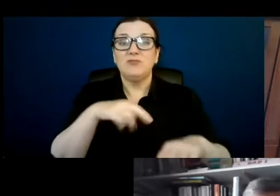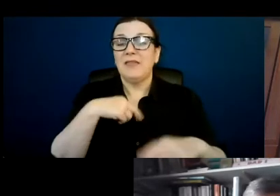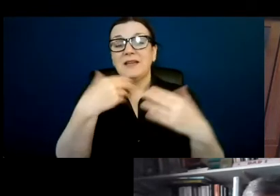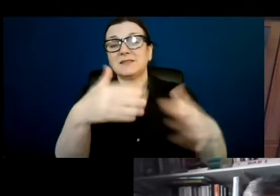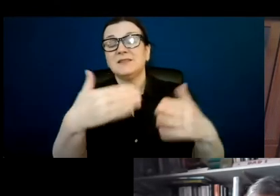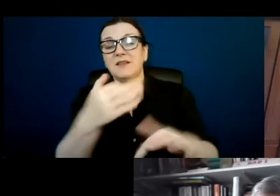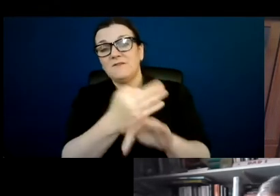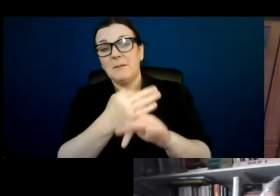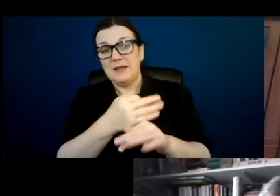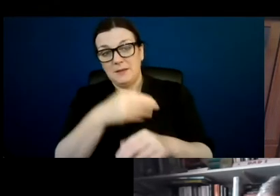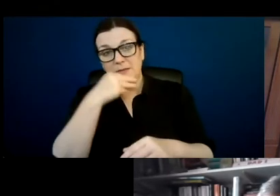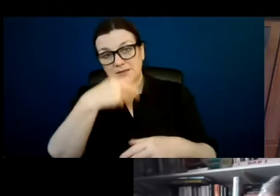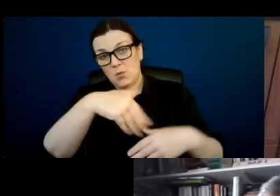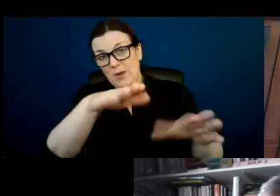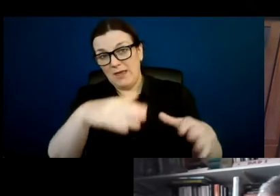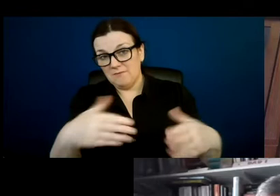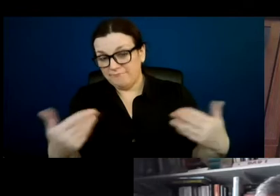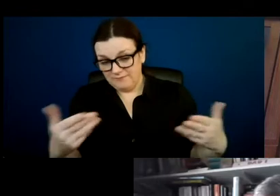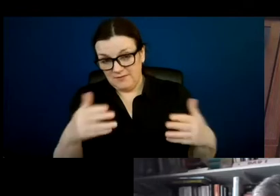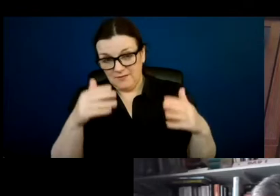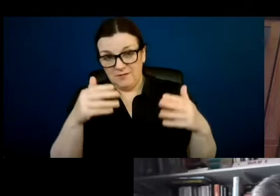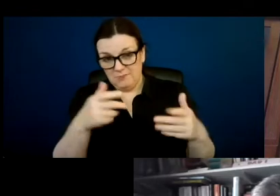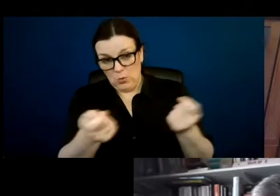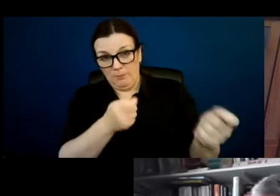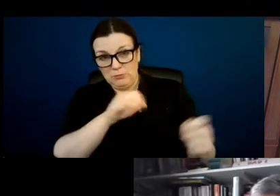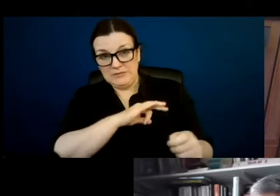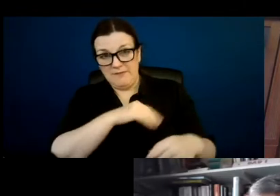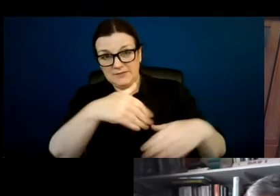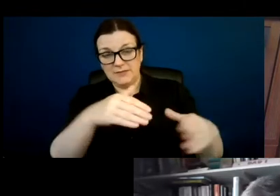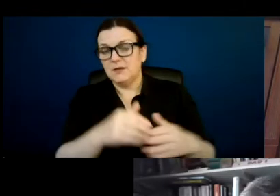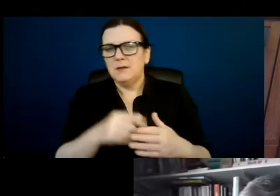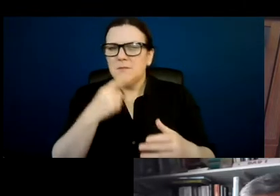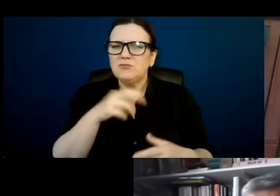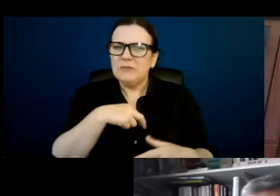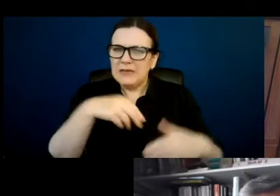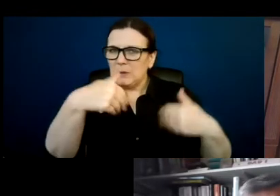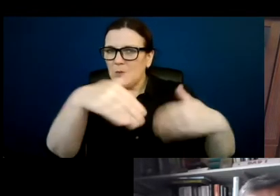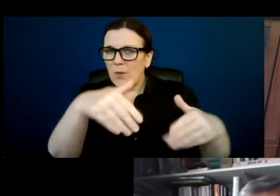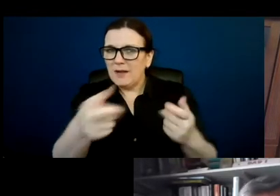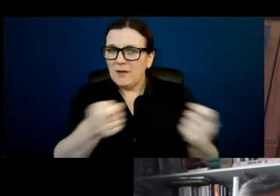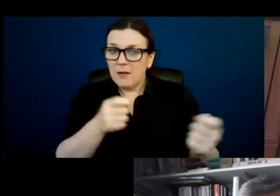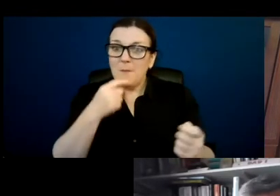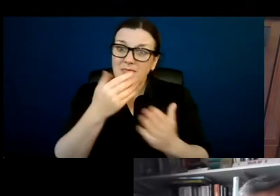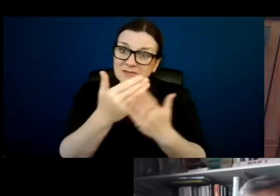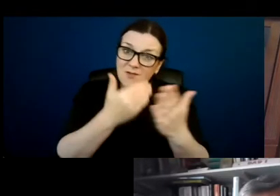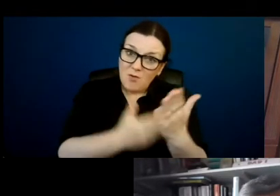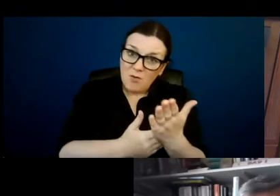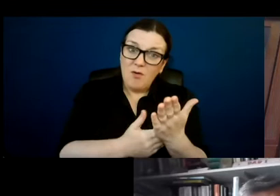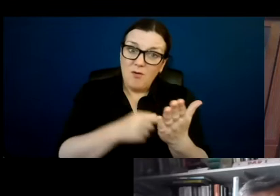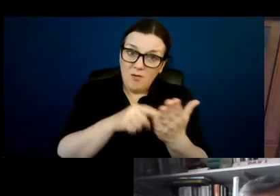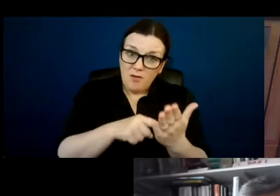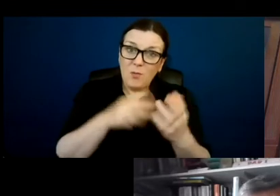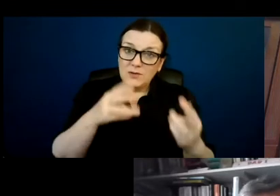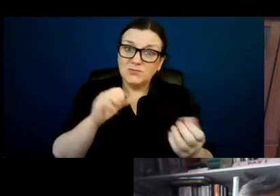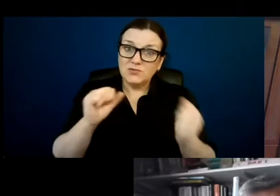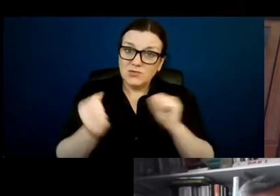go away and cope. And it's not just go away and cope in this situation. It's that this law will fundamentally change the basis